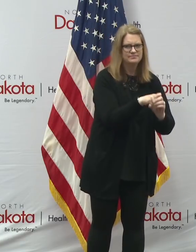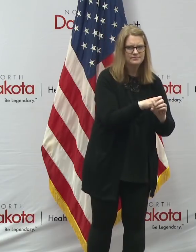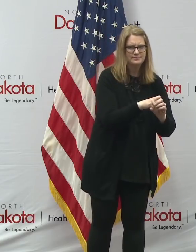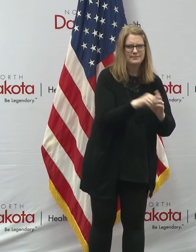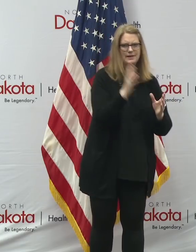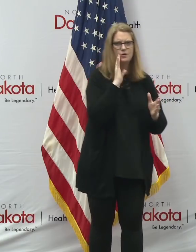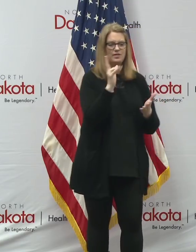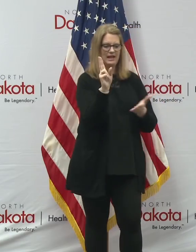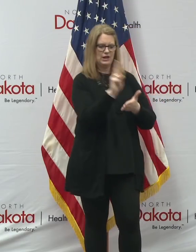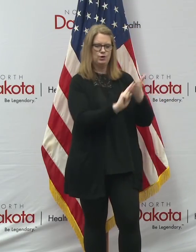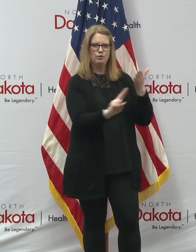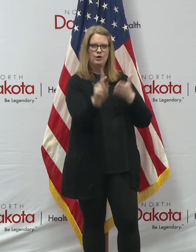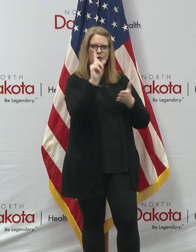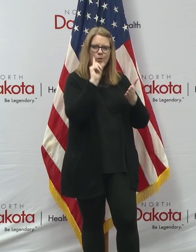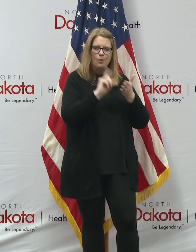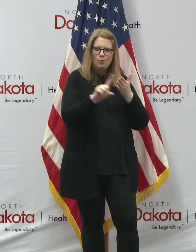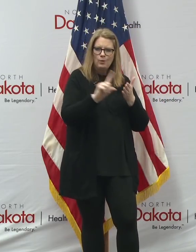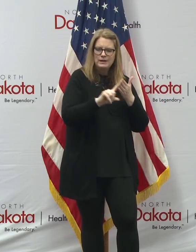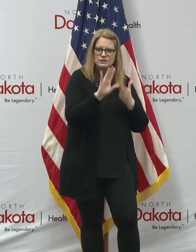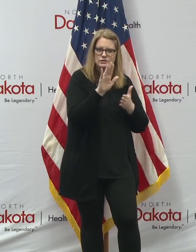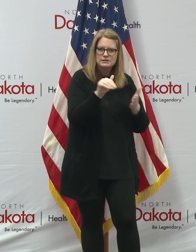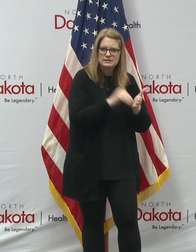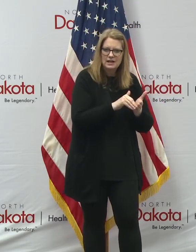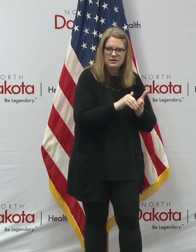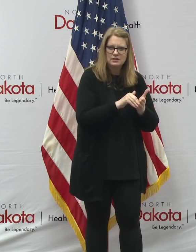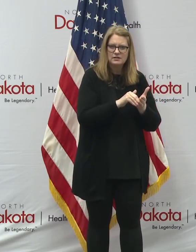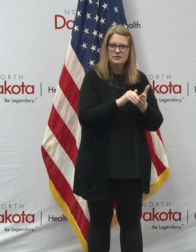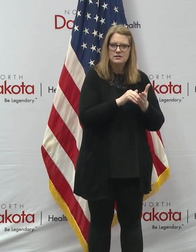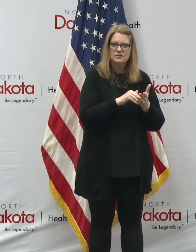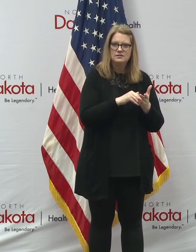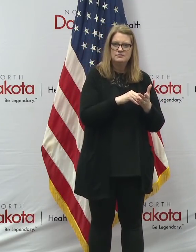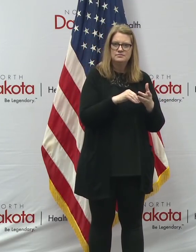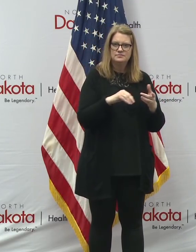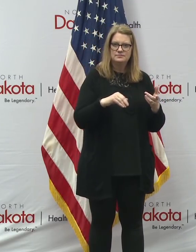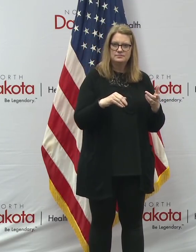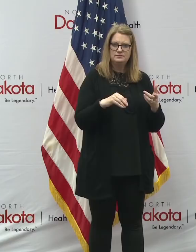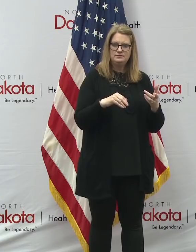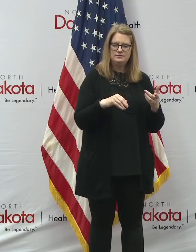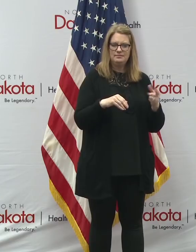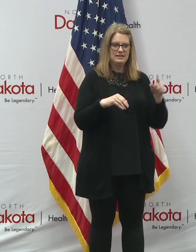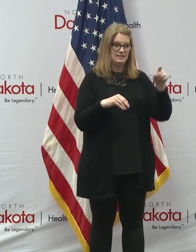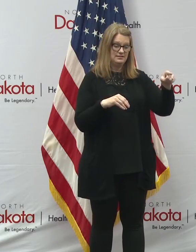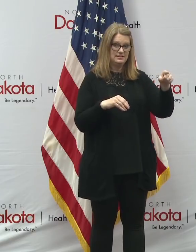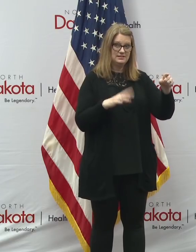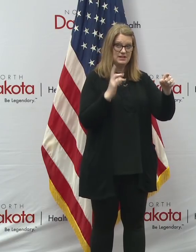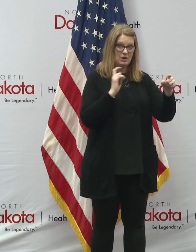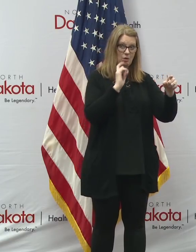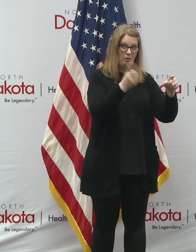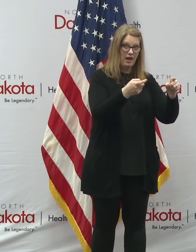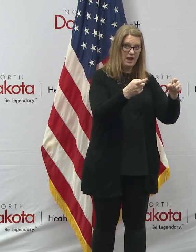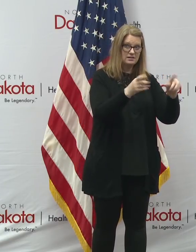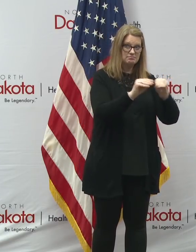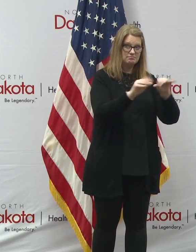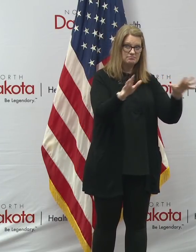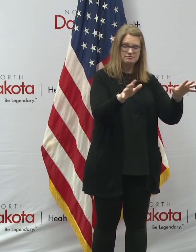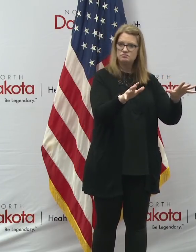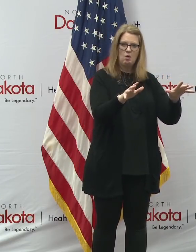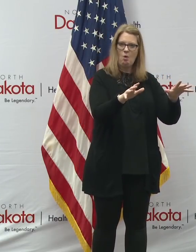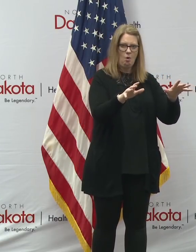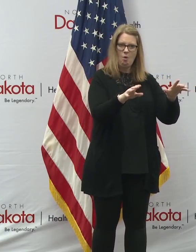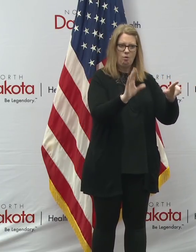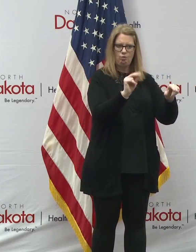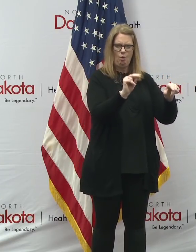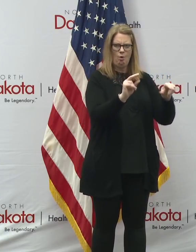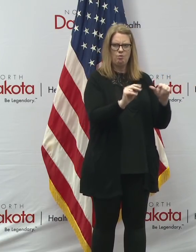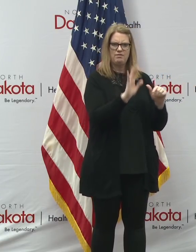research center, uh, that's incredibly well founded. You know, the, that's, they're not just a grant distributing organization. They're funding,